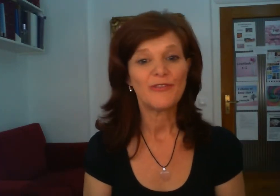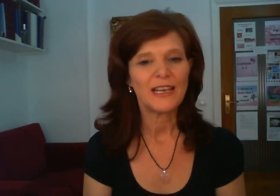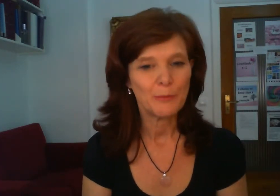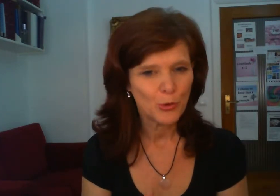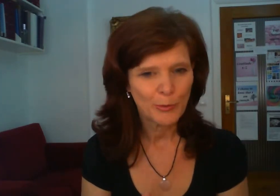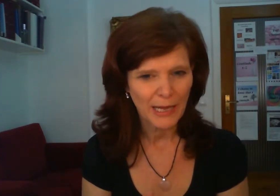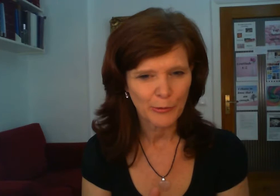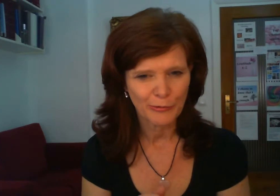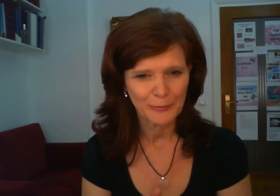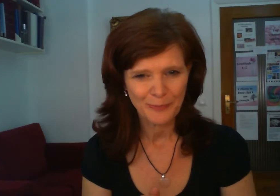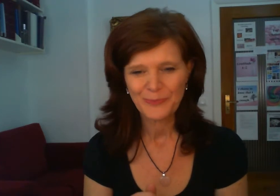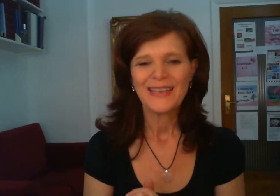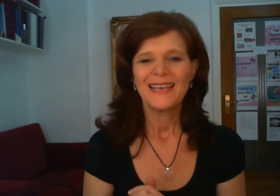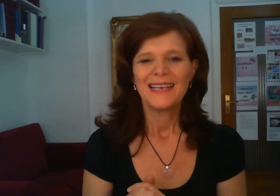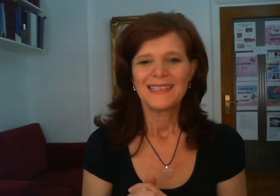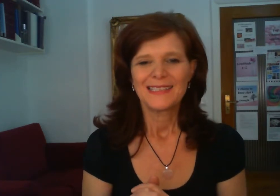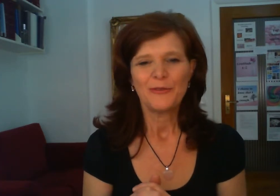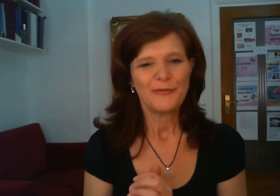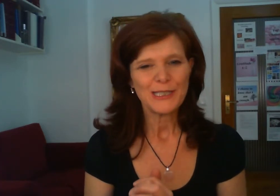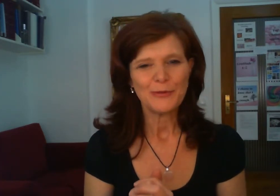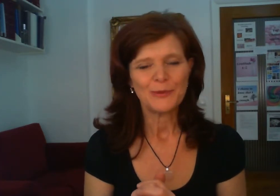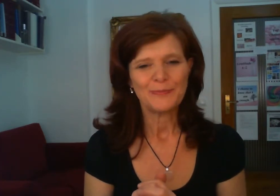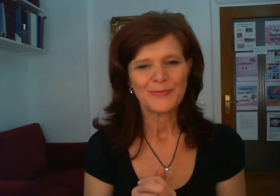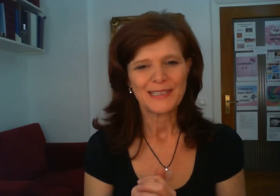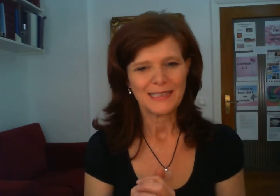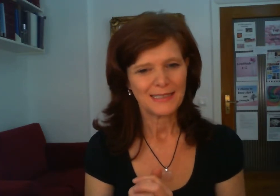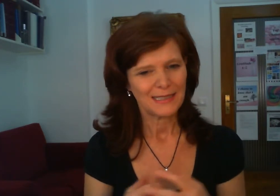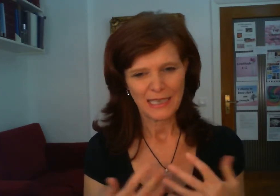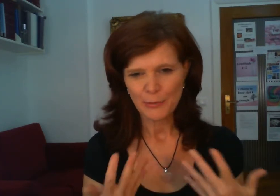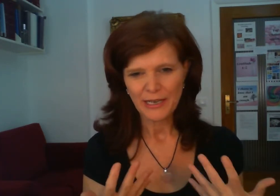feeling more powerful so first of all just take a breath